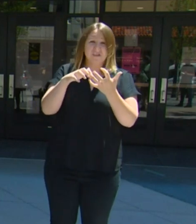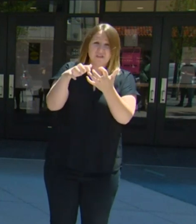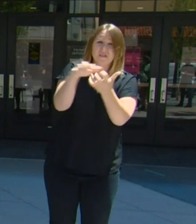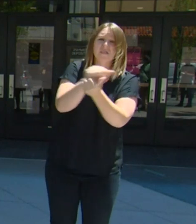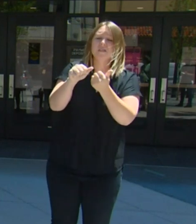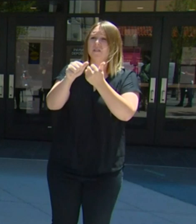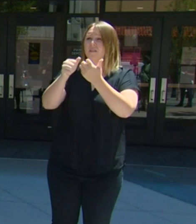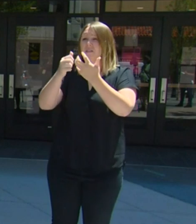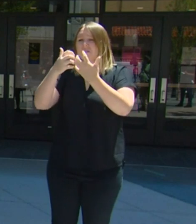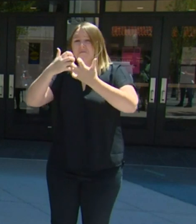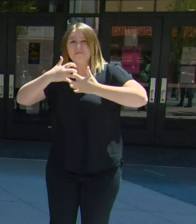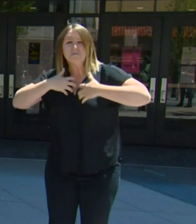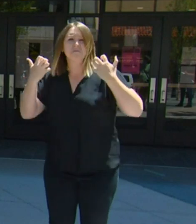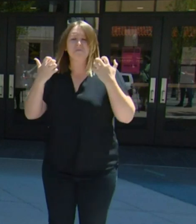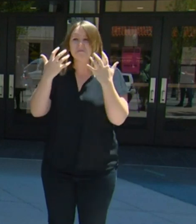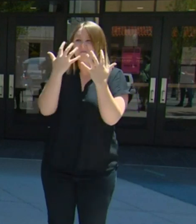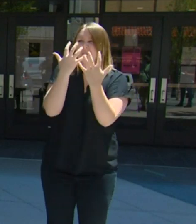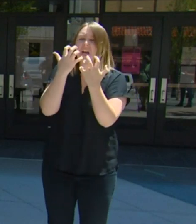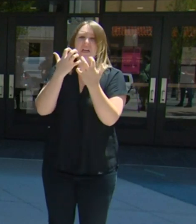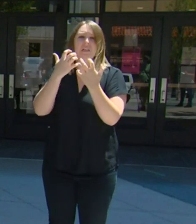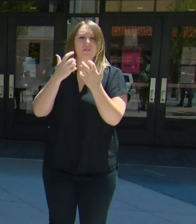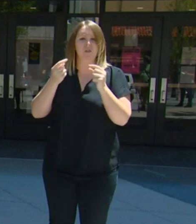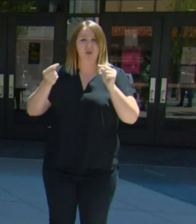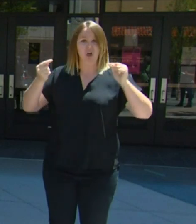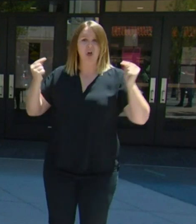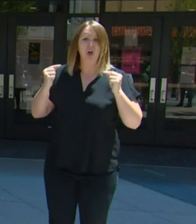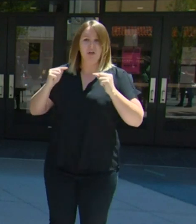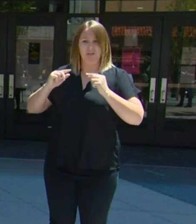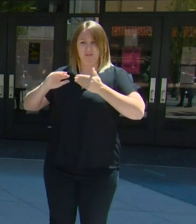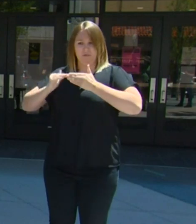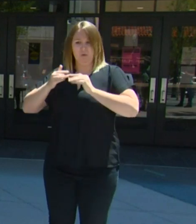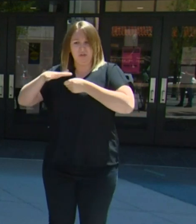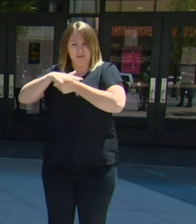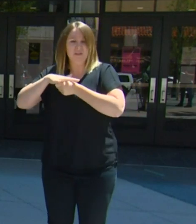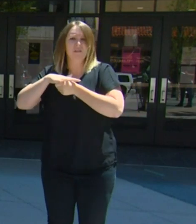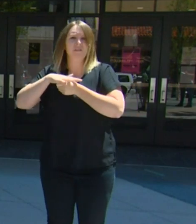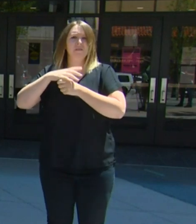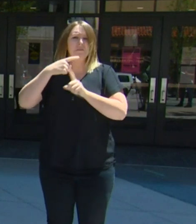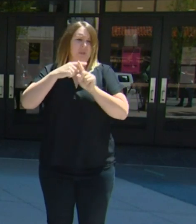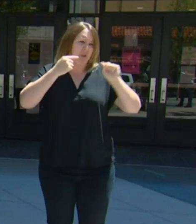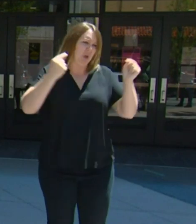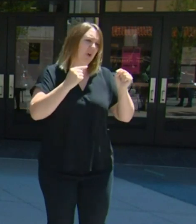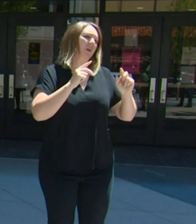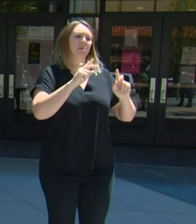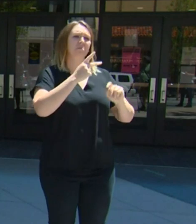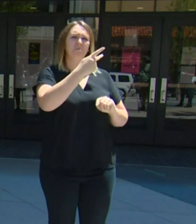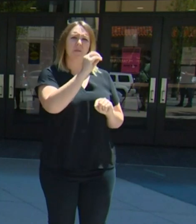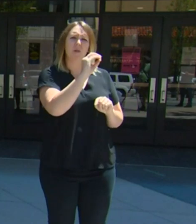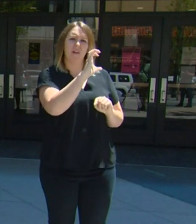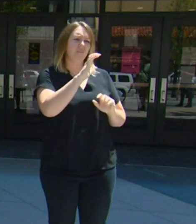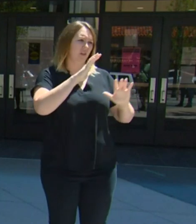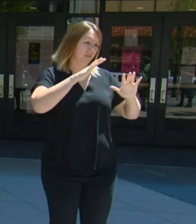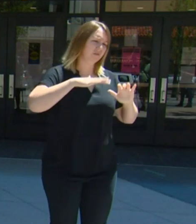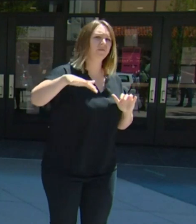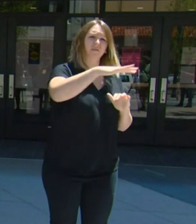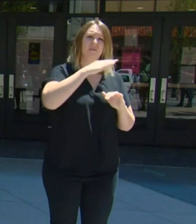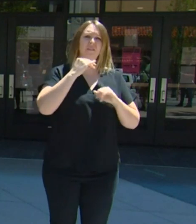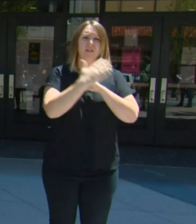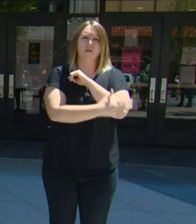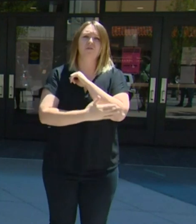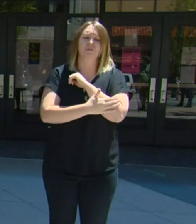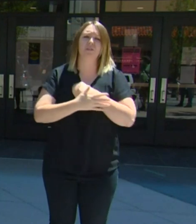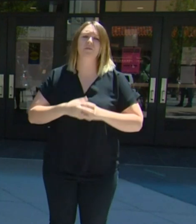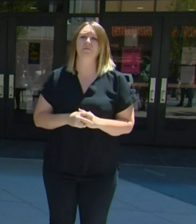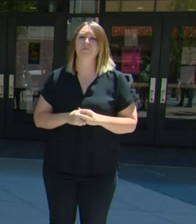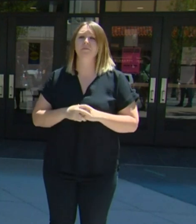people of color in our community and around this country. As a city and on behalf of the